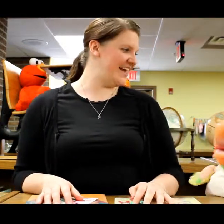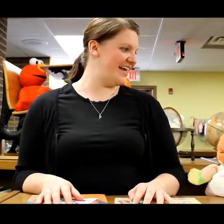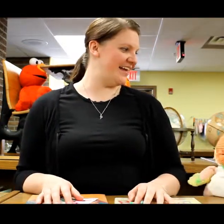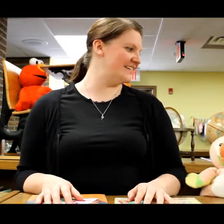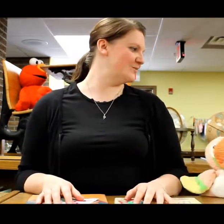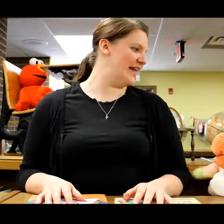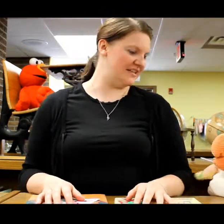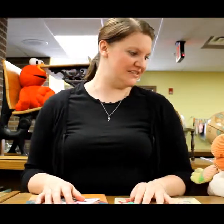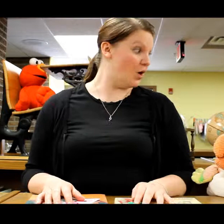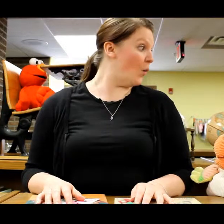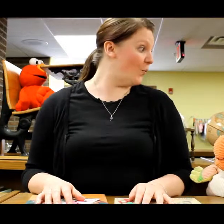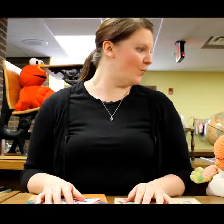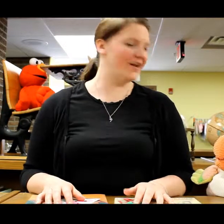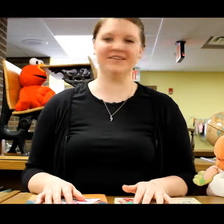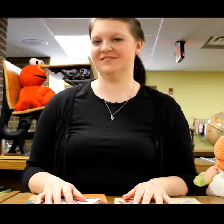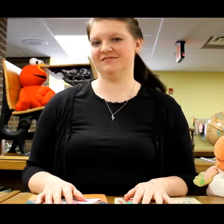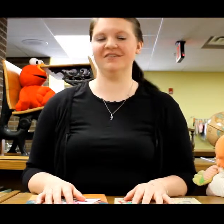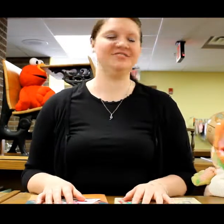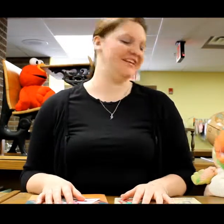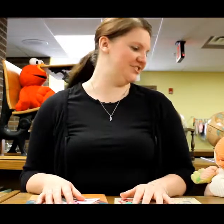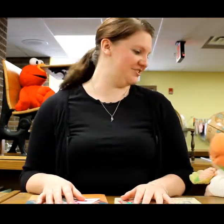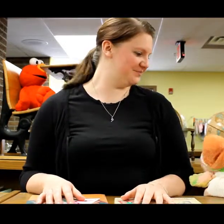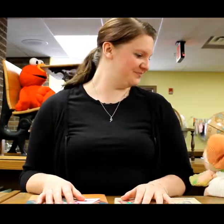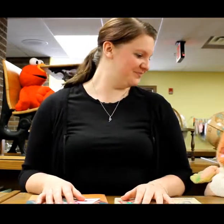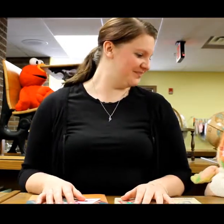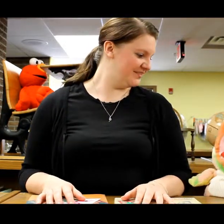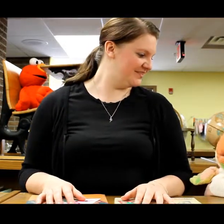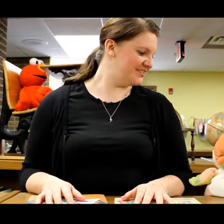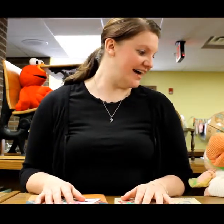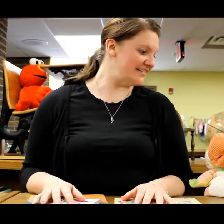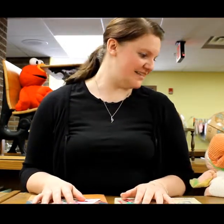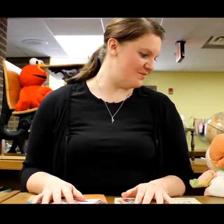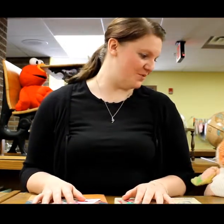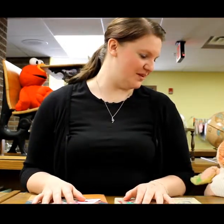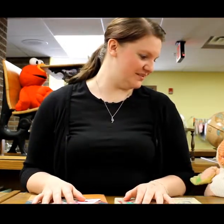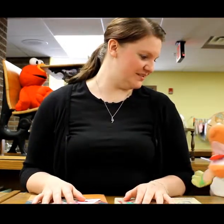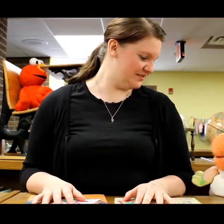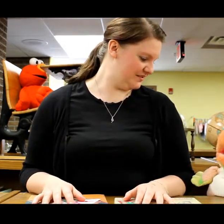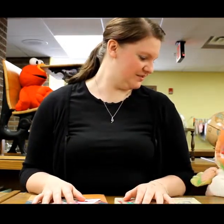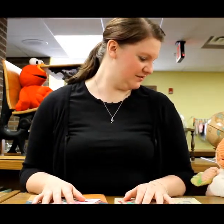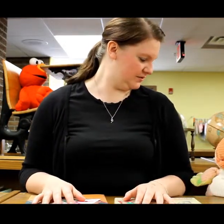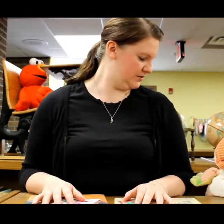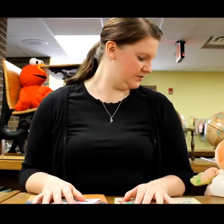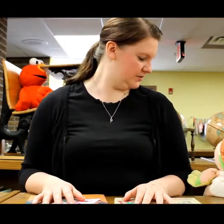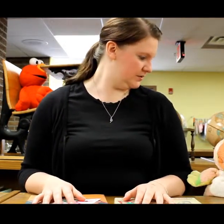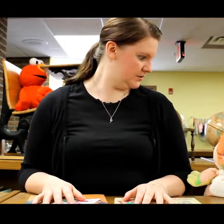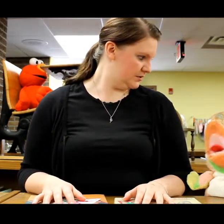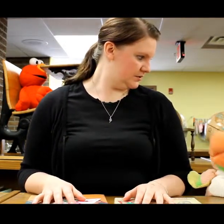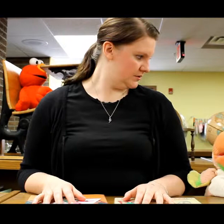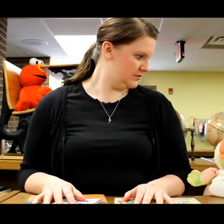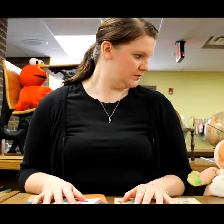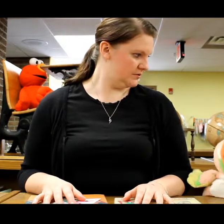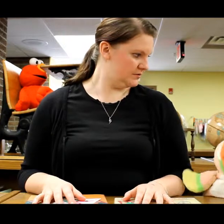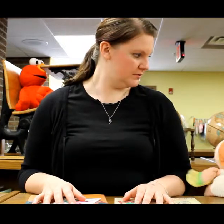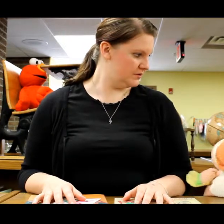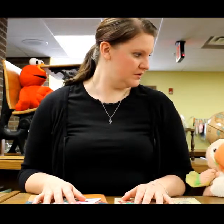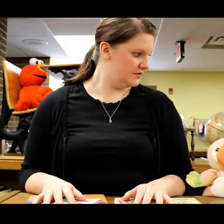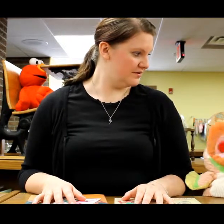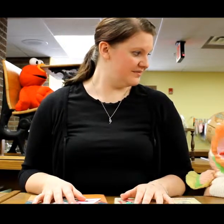what else. Oh, what else? Oh, yeesh. There's lots of W words. greatest word that starts with W is word. Because